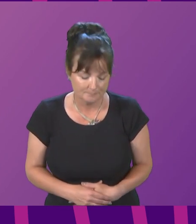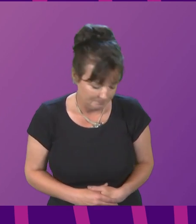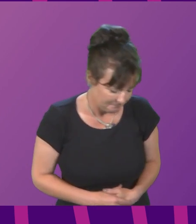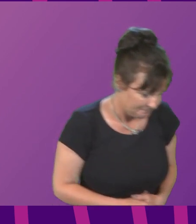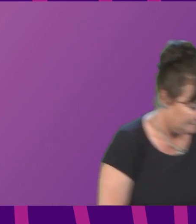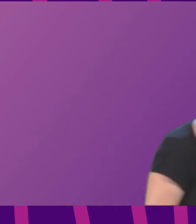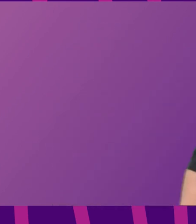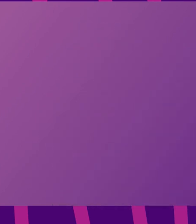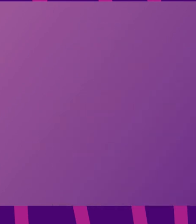Thank you. you.